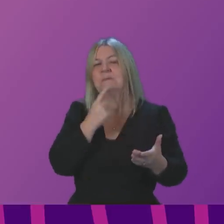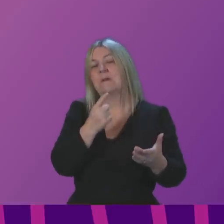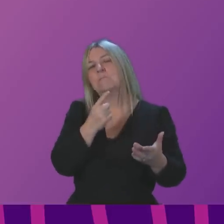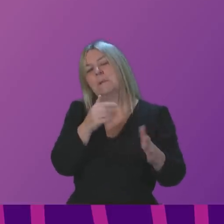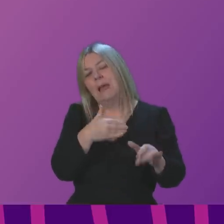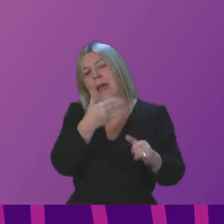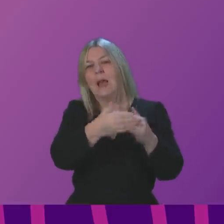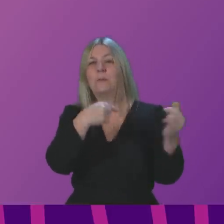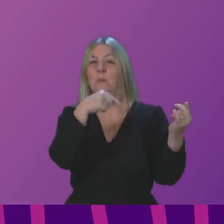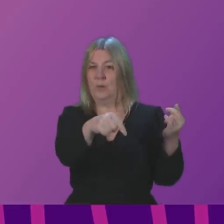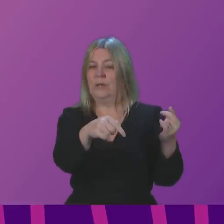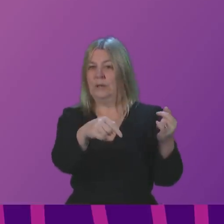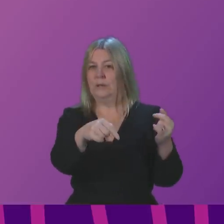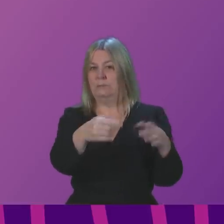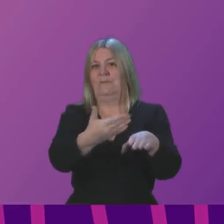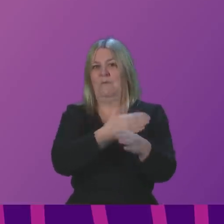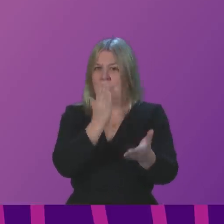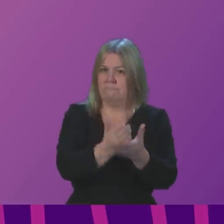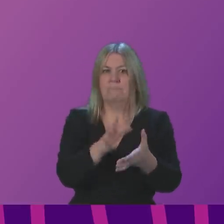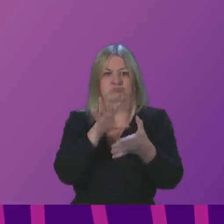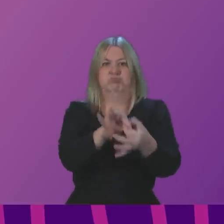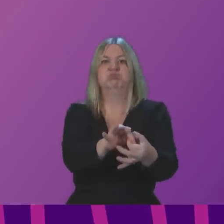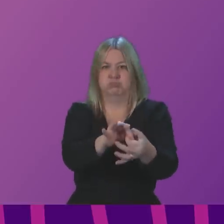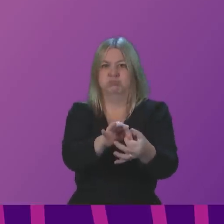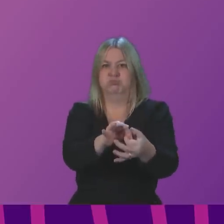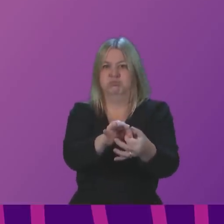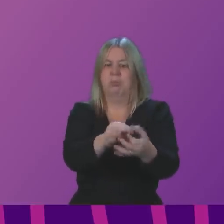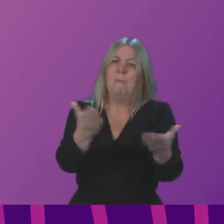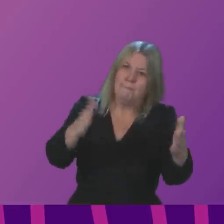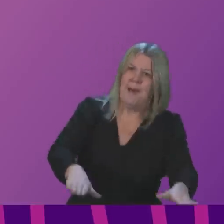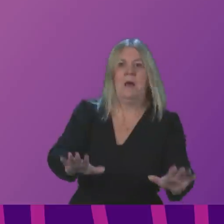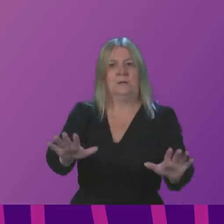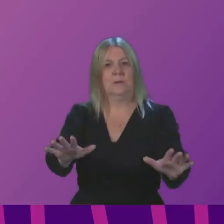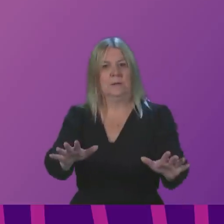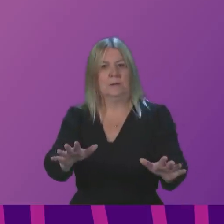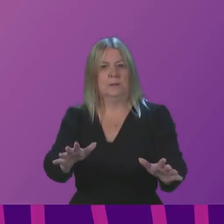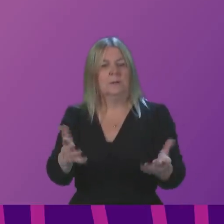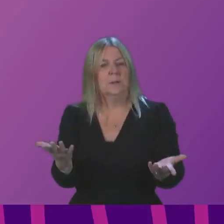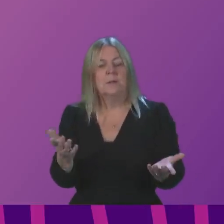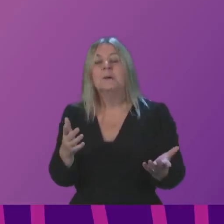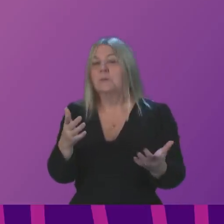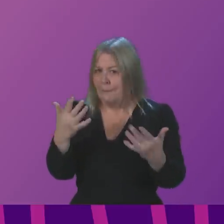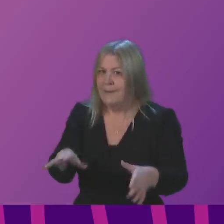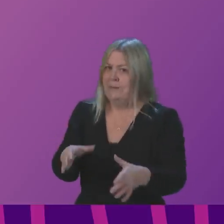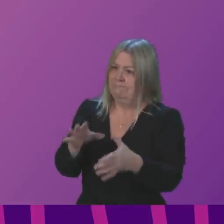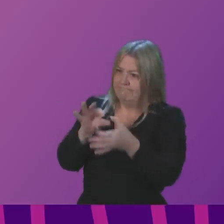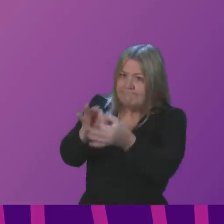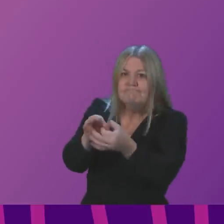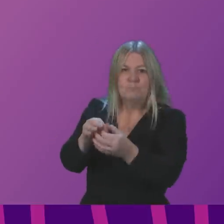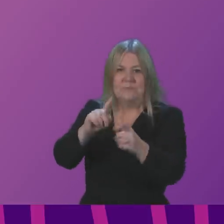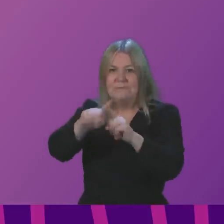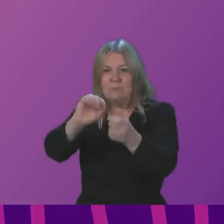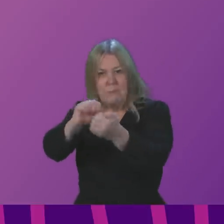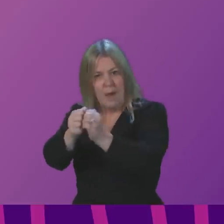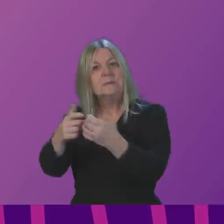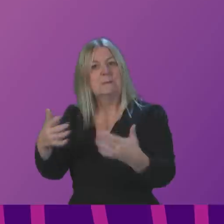on power supply. There is a lot of welfare support being provided, and again, the government is working with resilience partnerships to ensure that that is happening